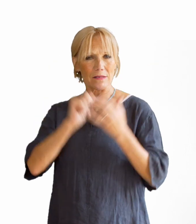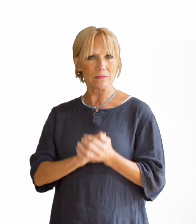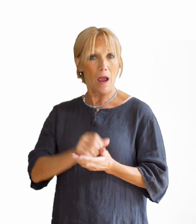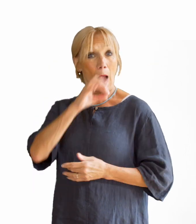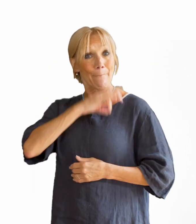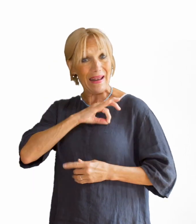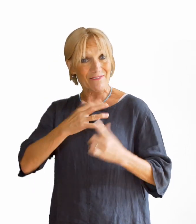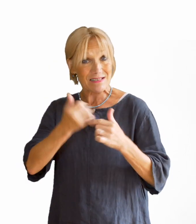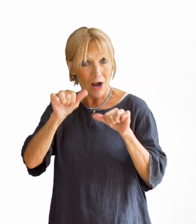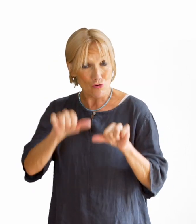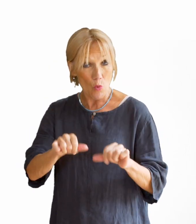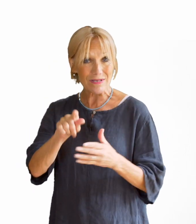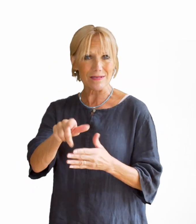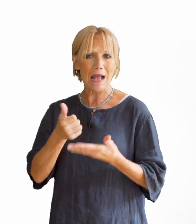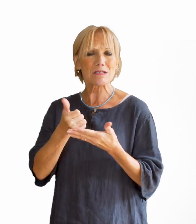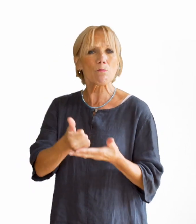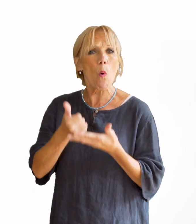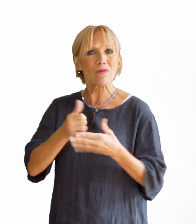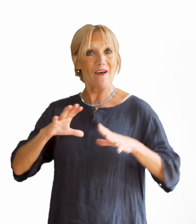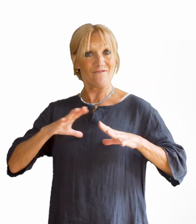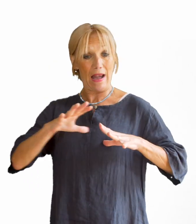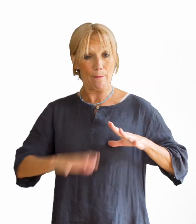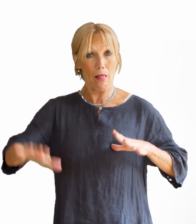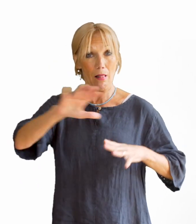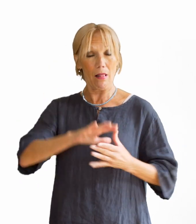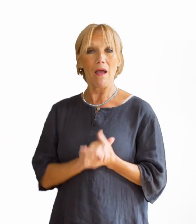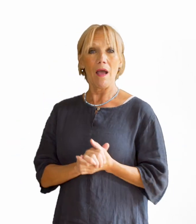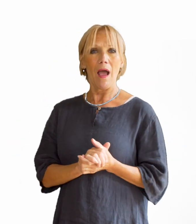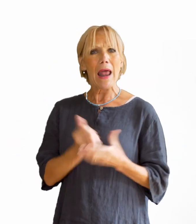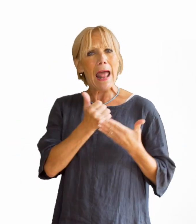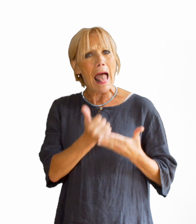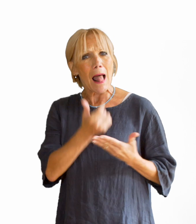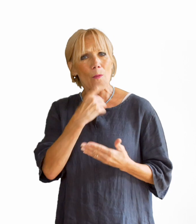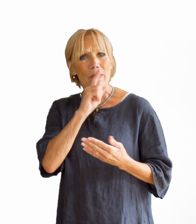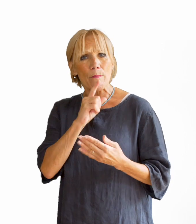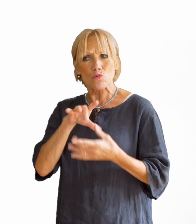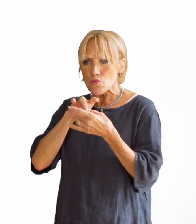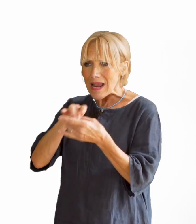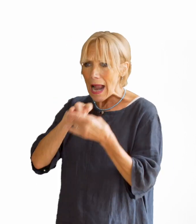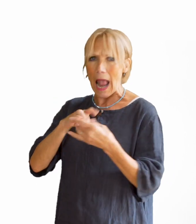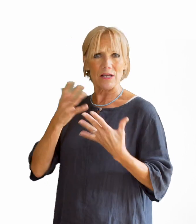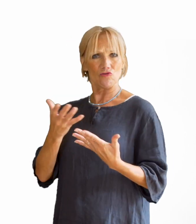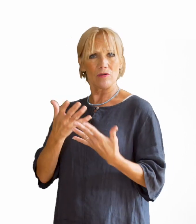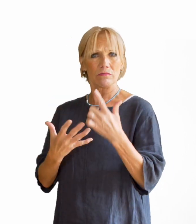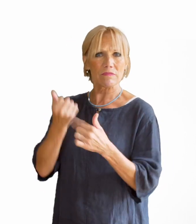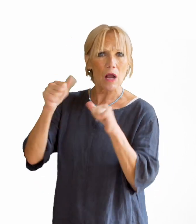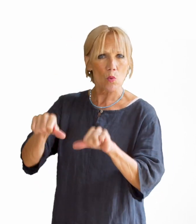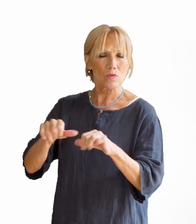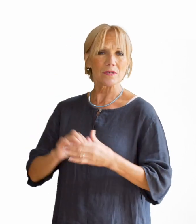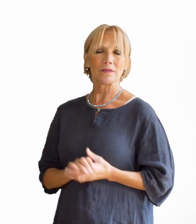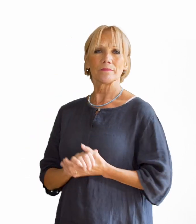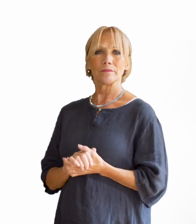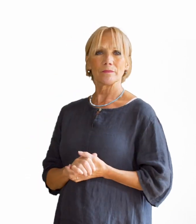diagnosis and support available. And offer to help people engage with health services and get a diagnosis where appropriate.